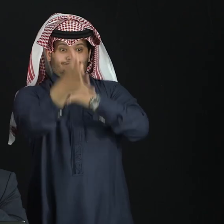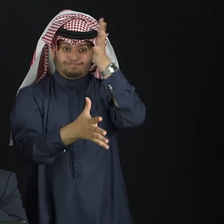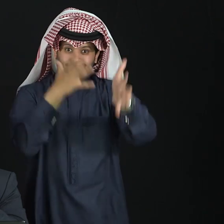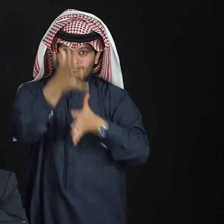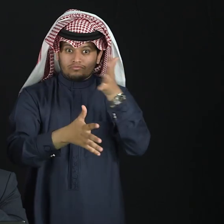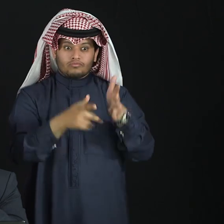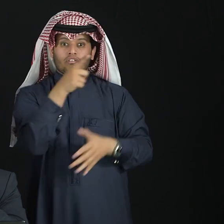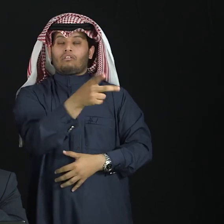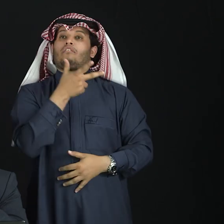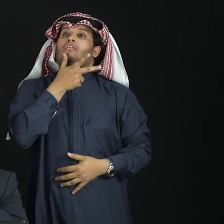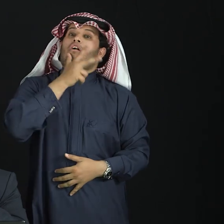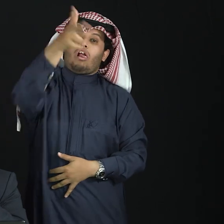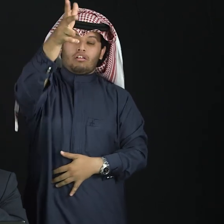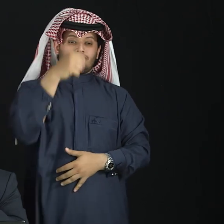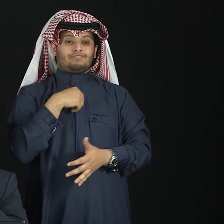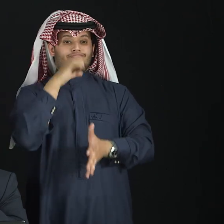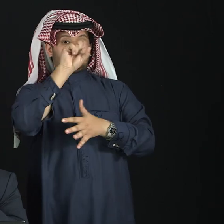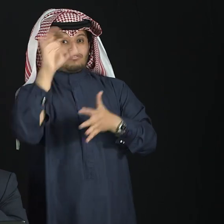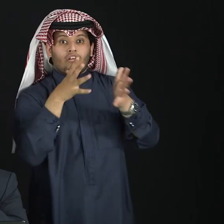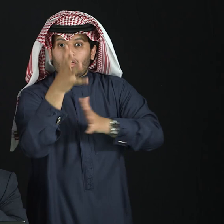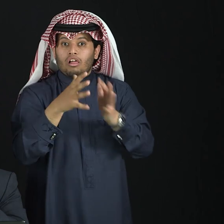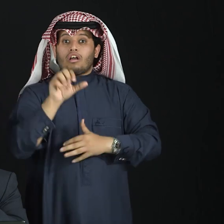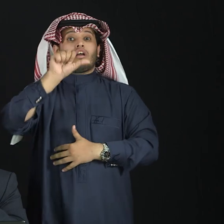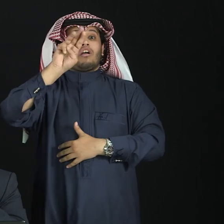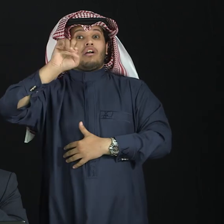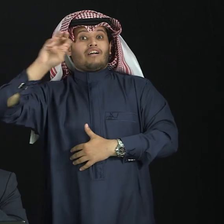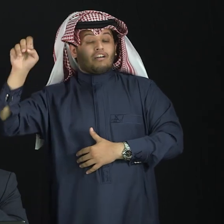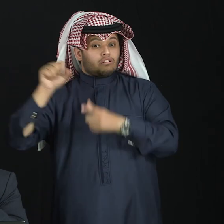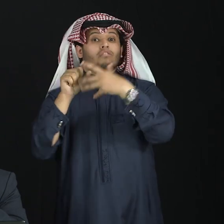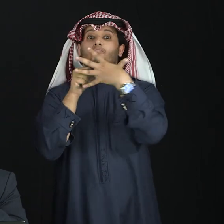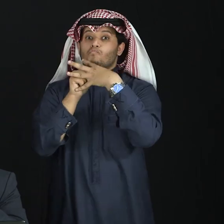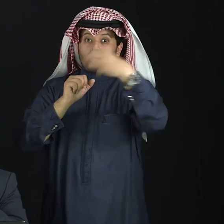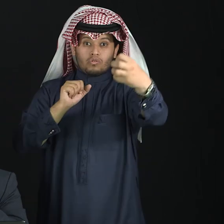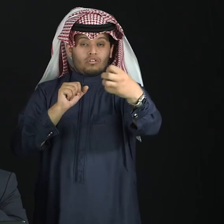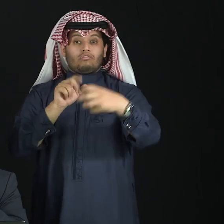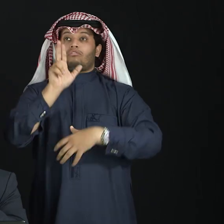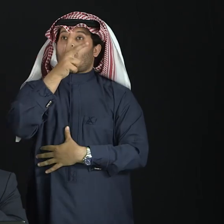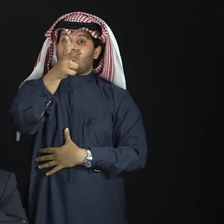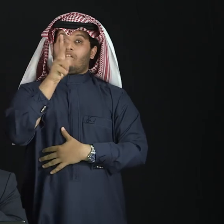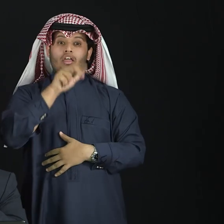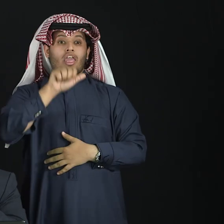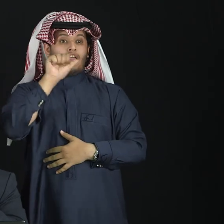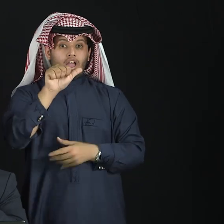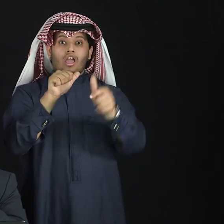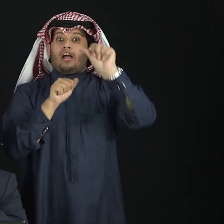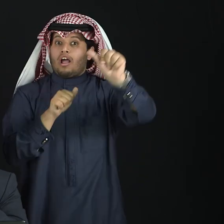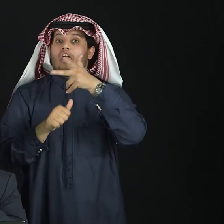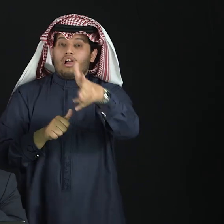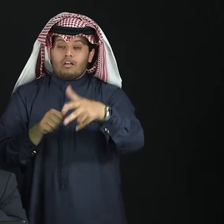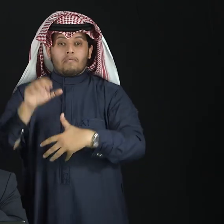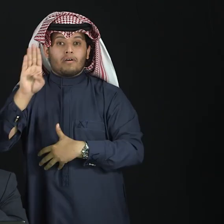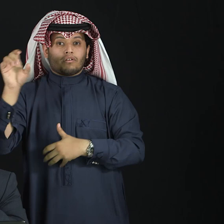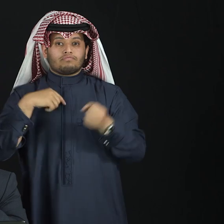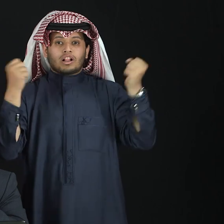translate these movements into sounds. And accordingly, the hearing people may understand your signs.